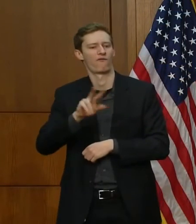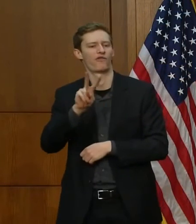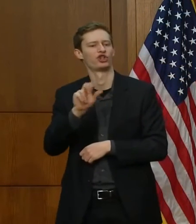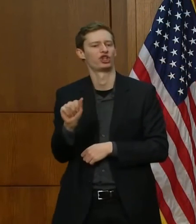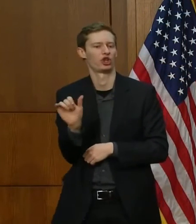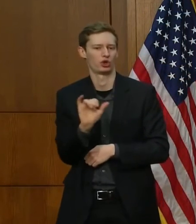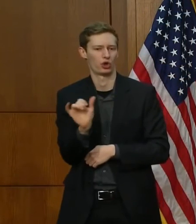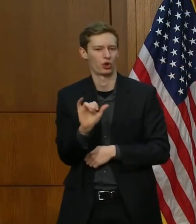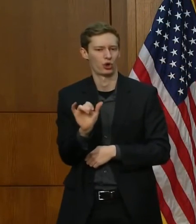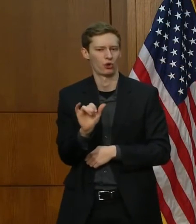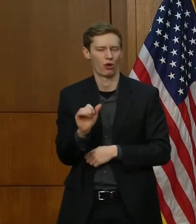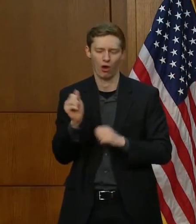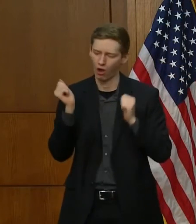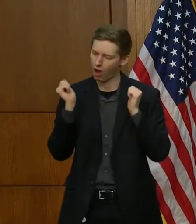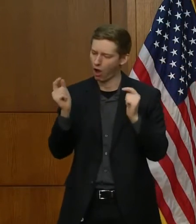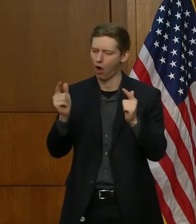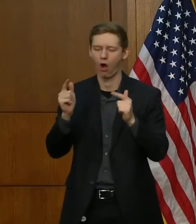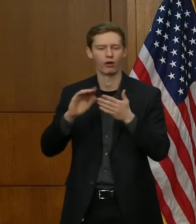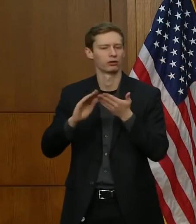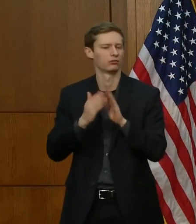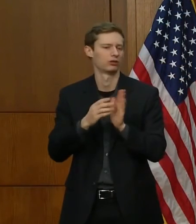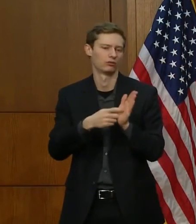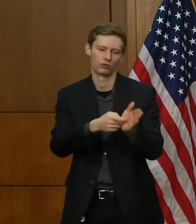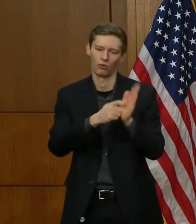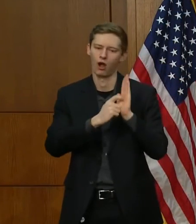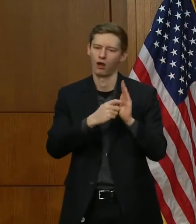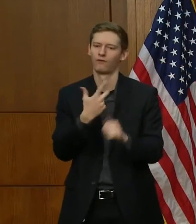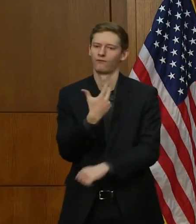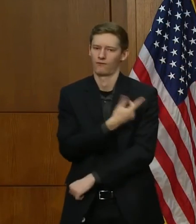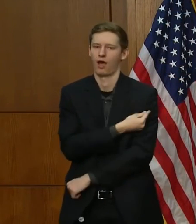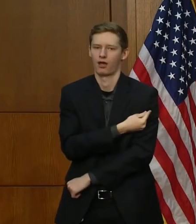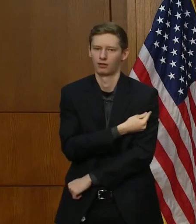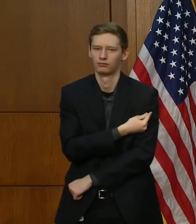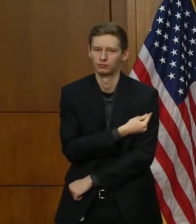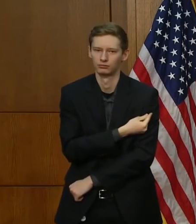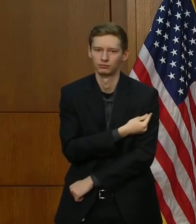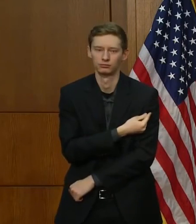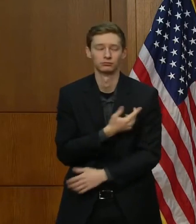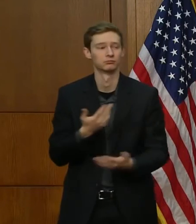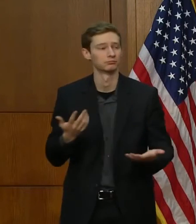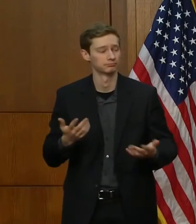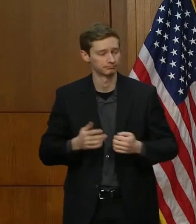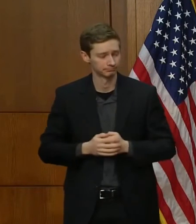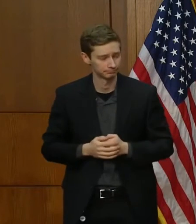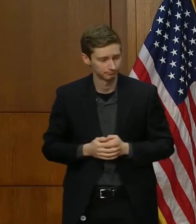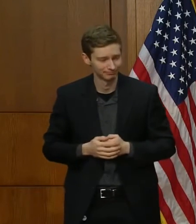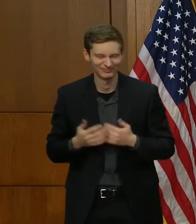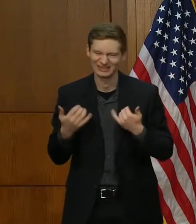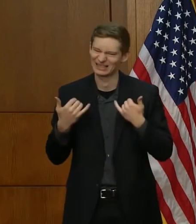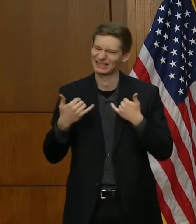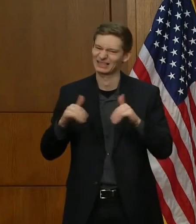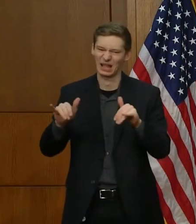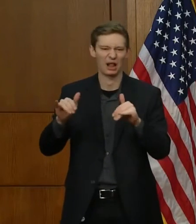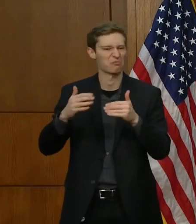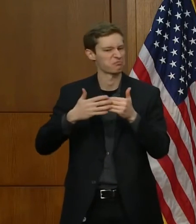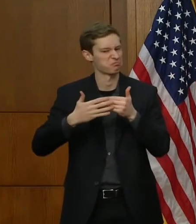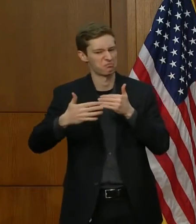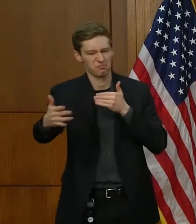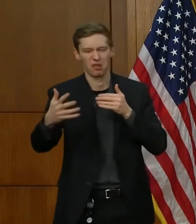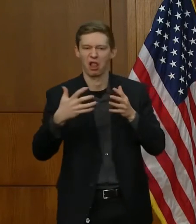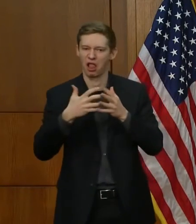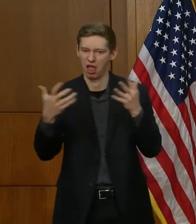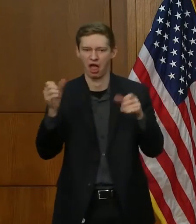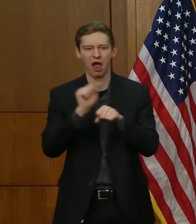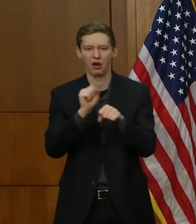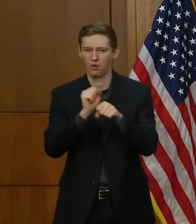and they all need vaccinations. And we still have a long way to go. I don't want to